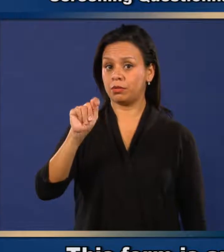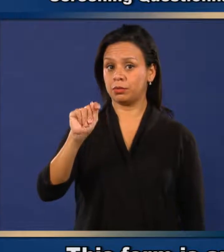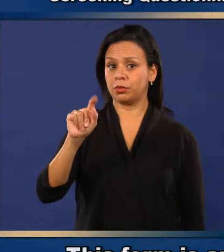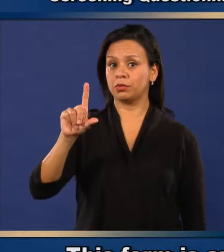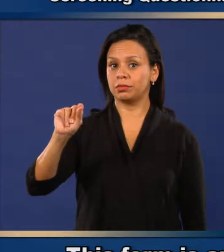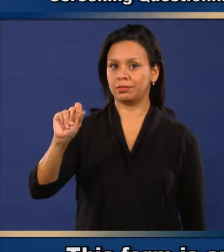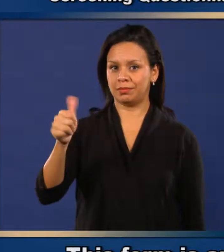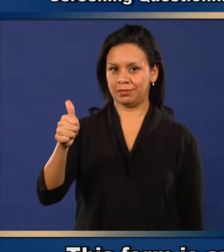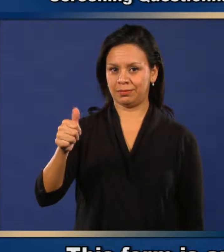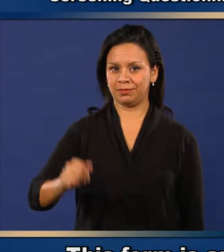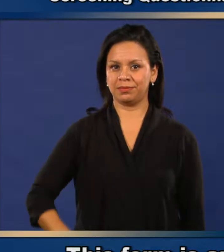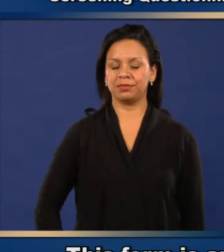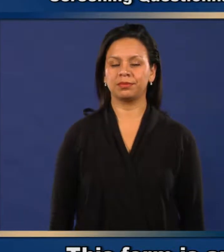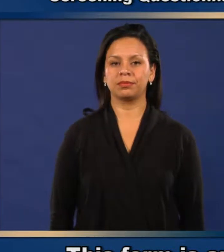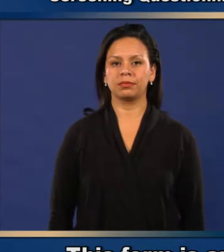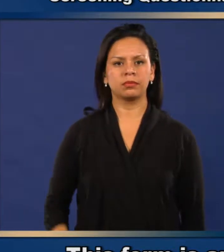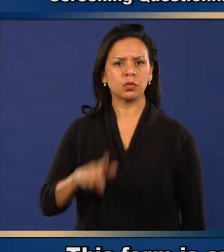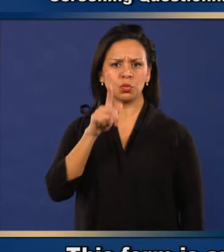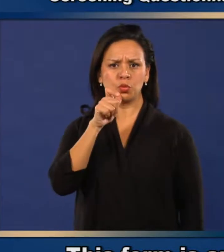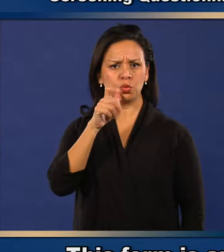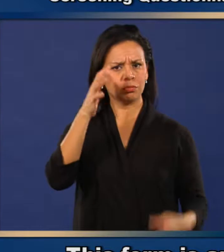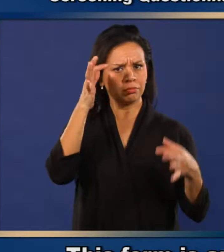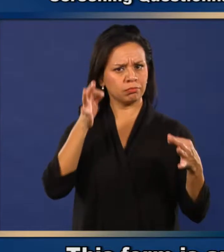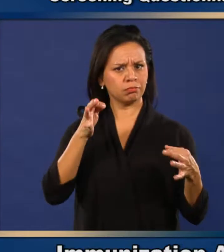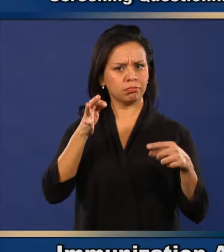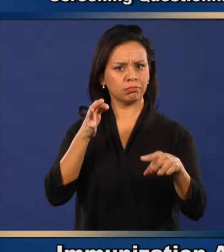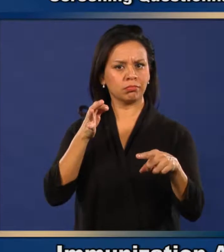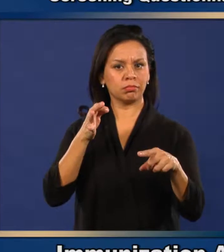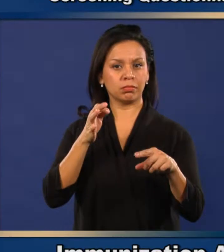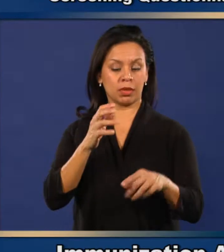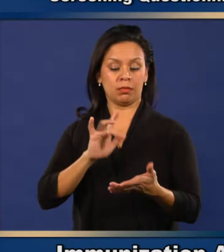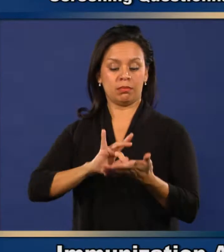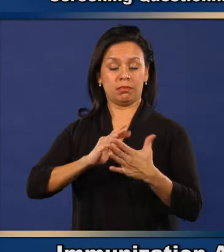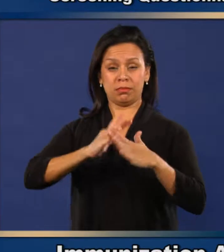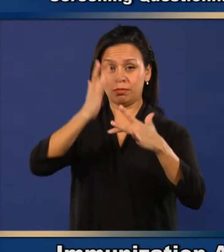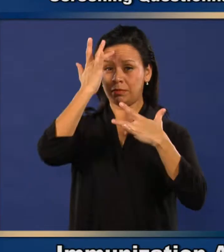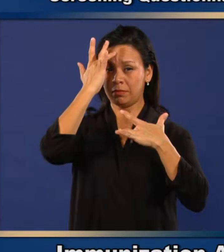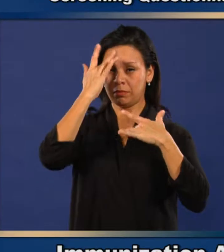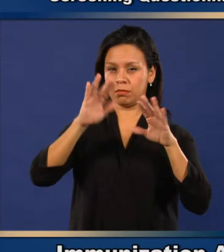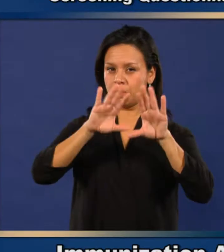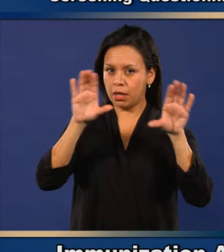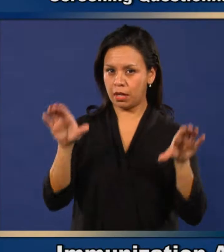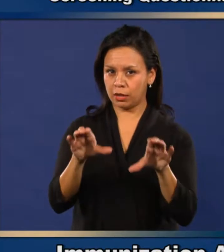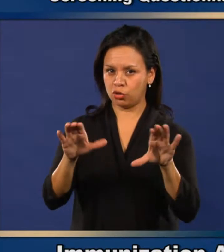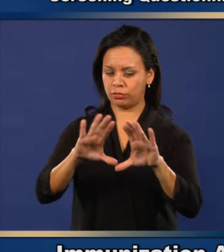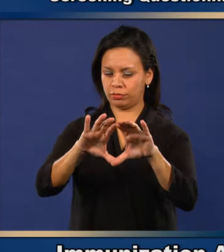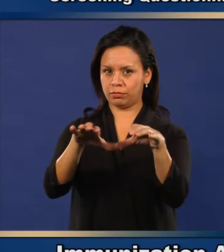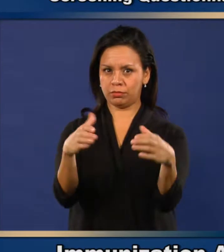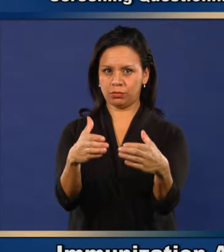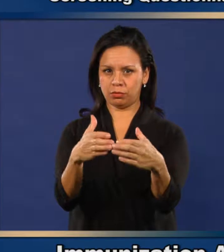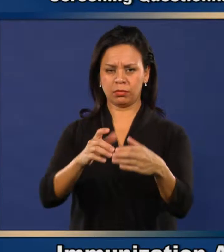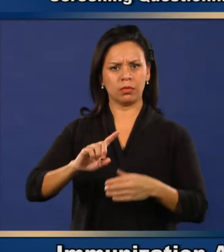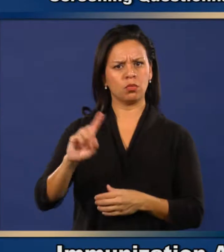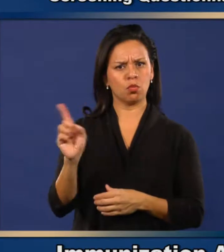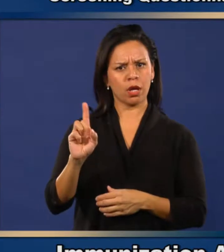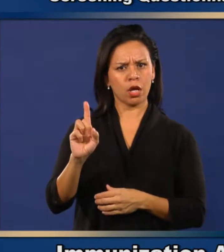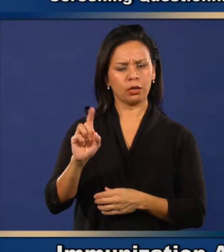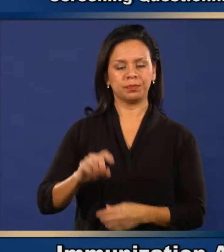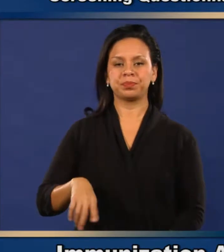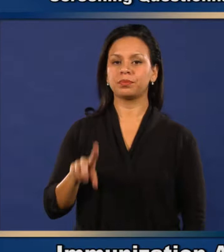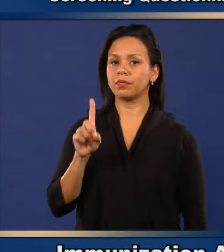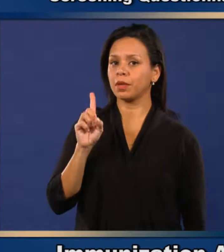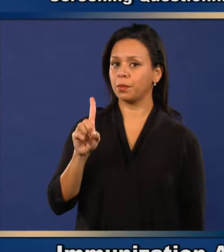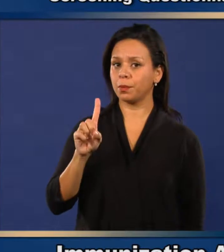2010, from the Immunization Action Coalition, located